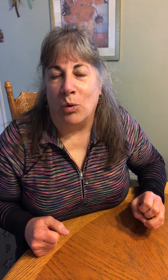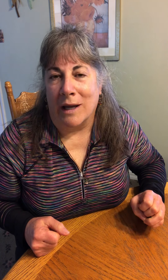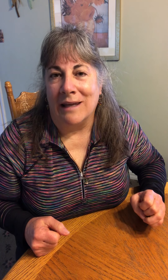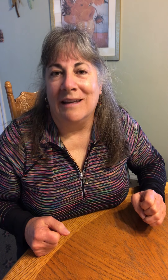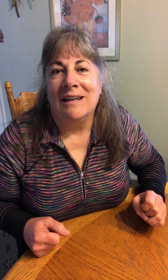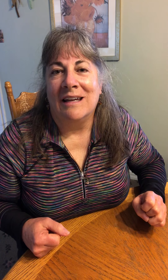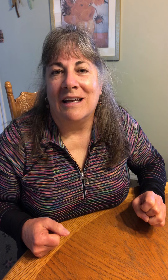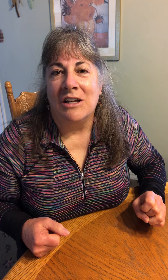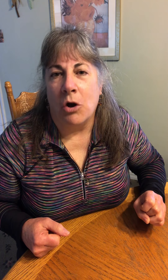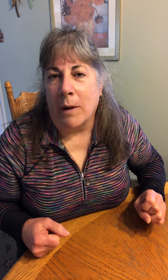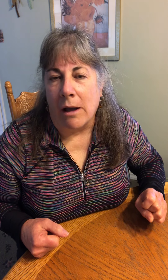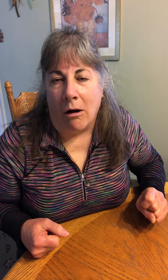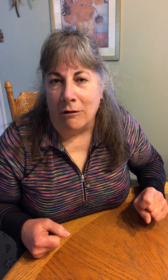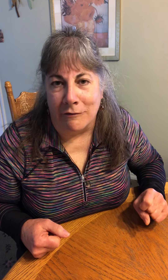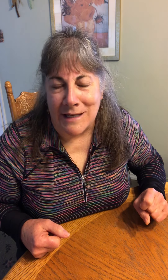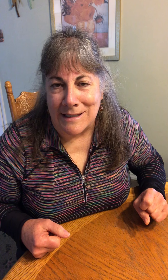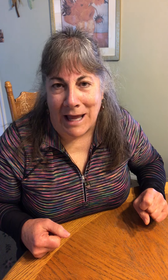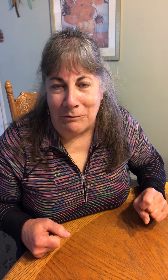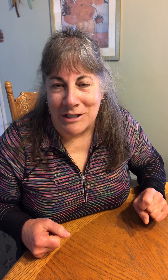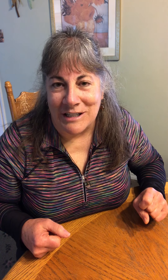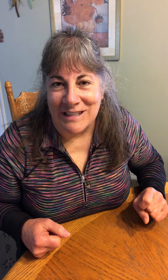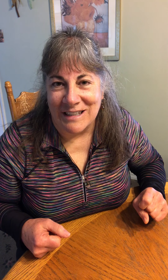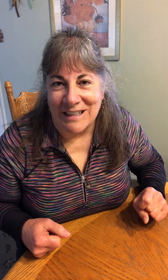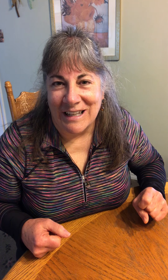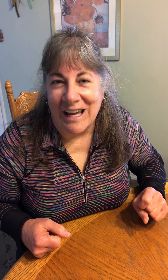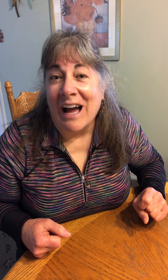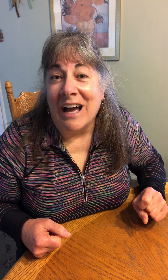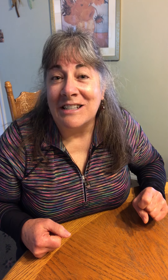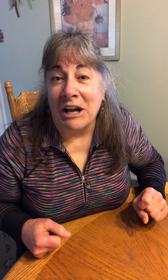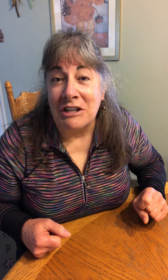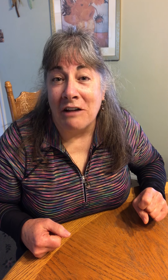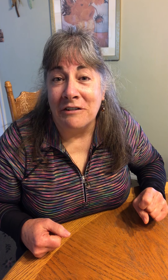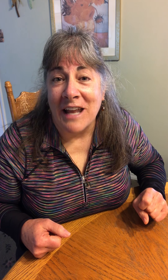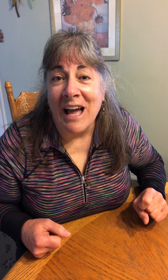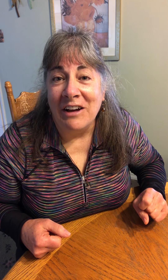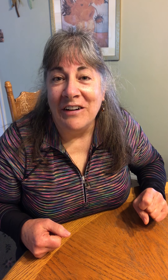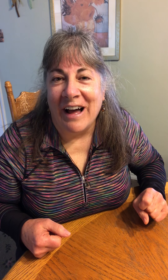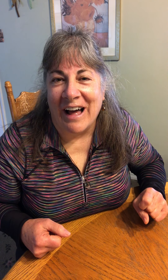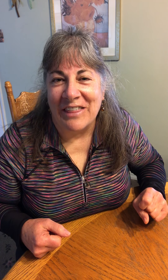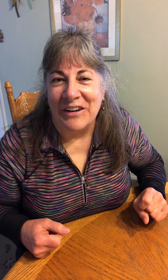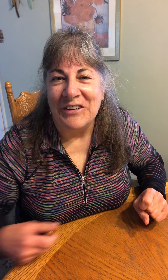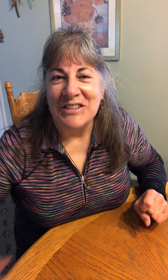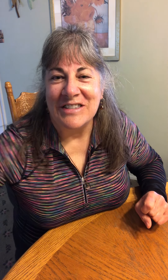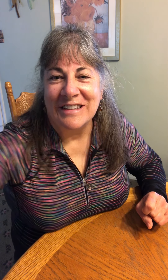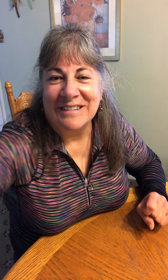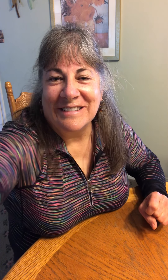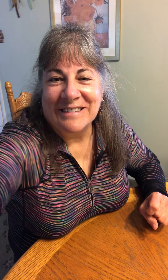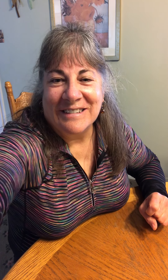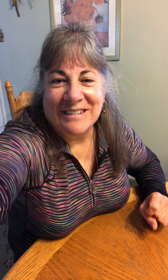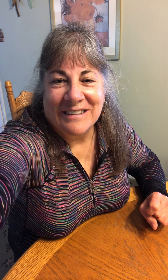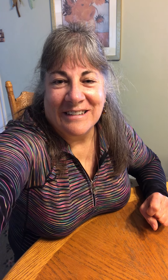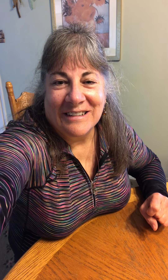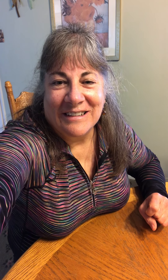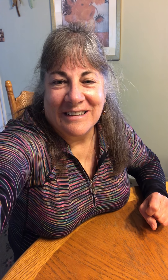knowing all of these languages. Ta-ta for now. Adios! you so much. Thank you much. Thank you very much. Thank you. Thank you very much. Thank